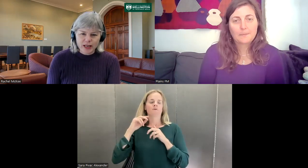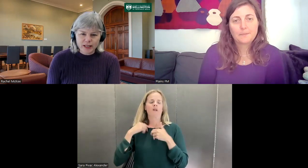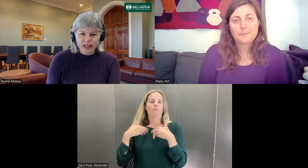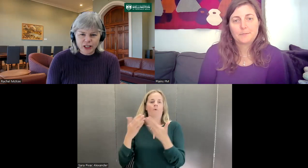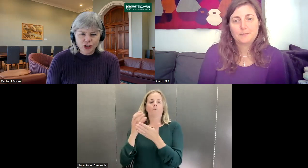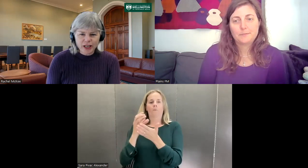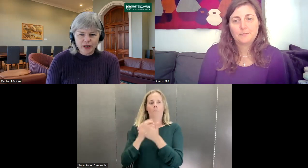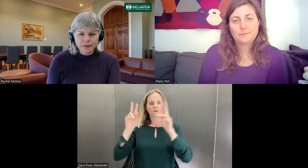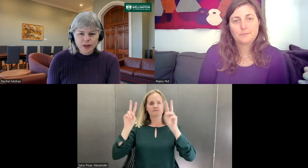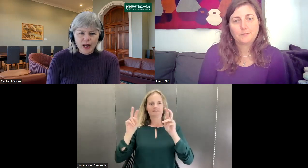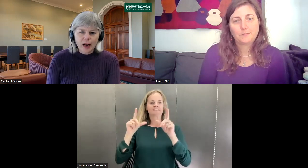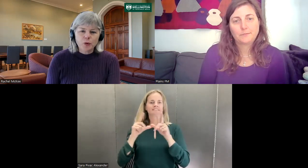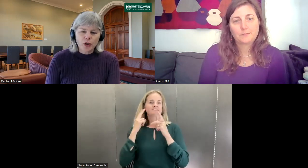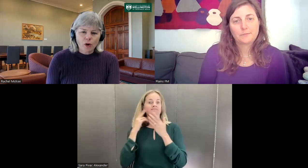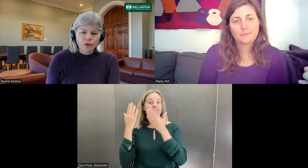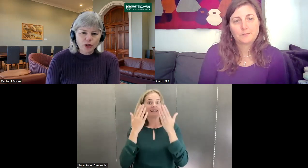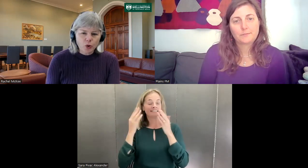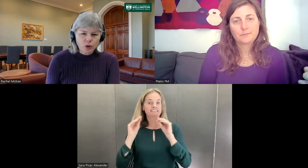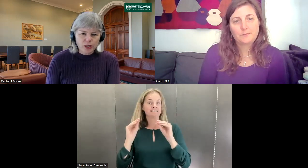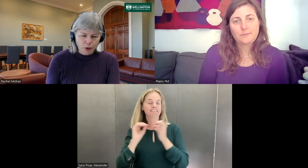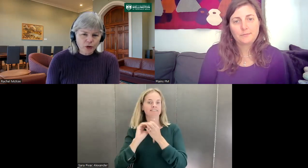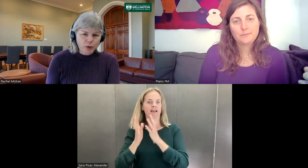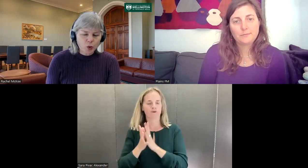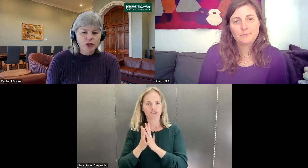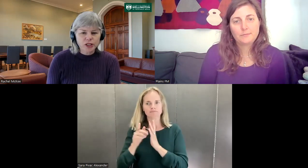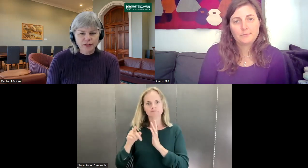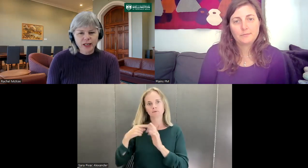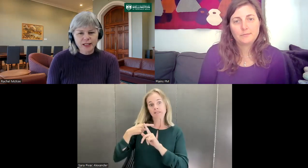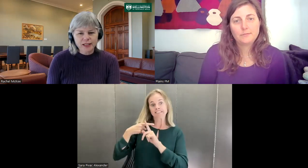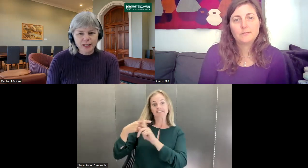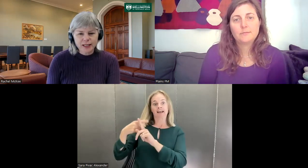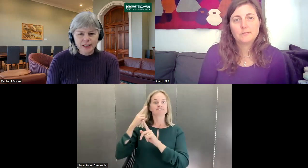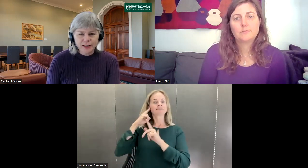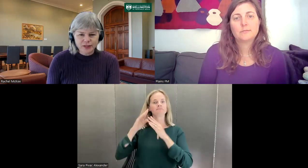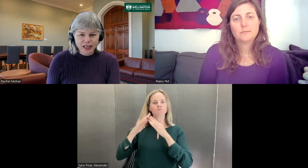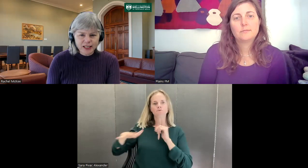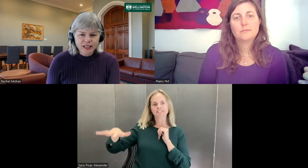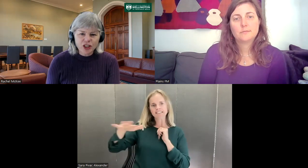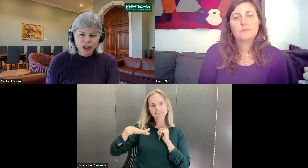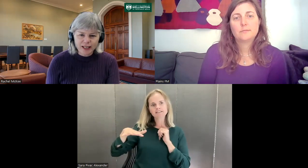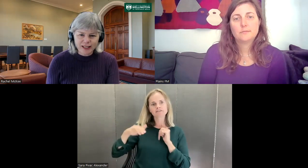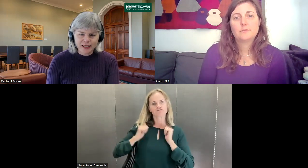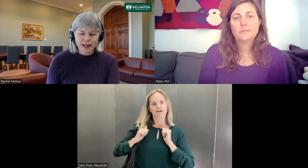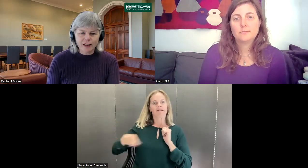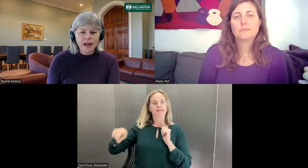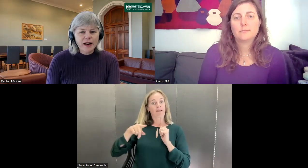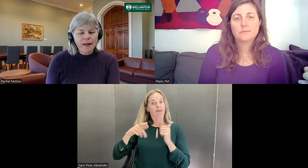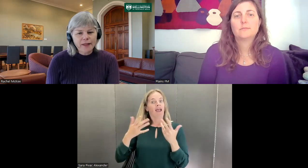teach here, we offer a course, a program called the Certificate in Deaf Studies, Teaching NZSL. And that